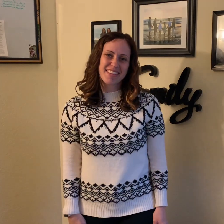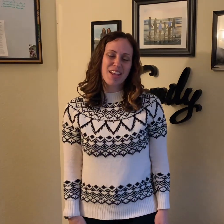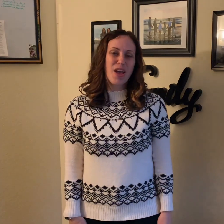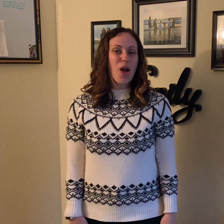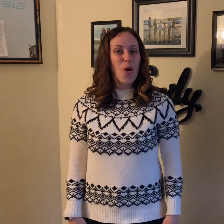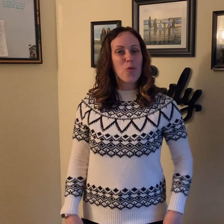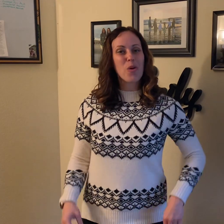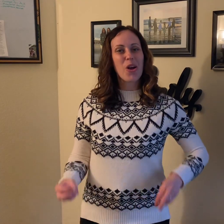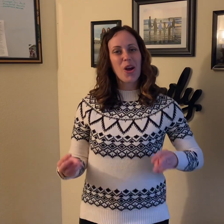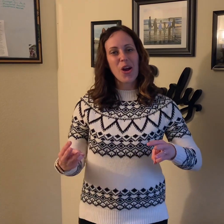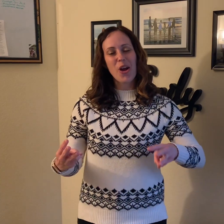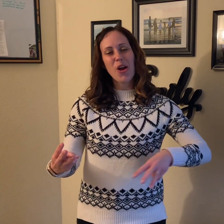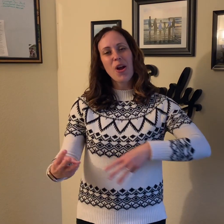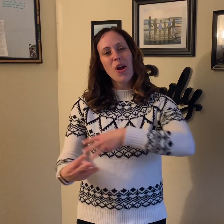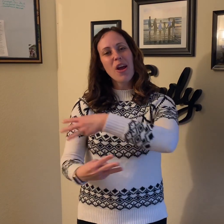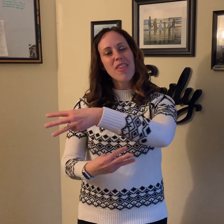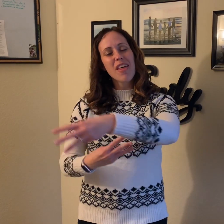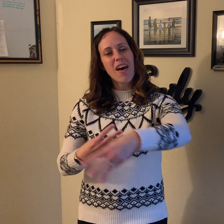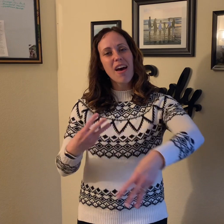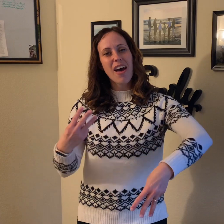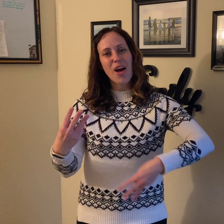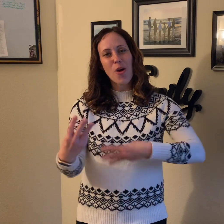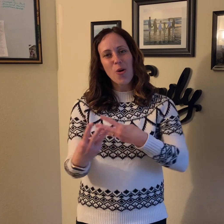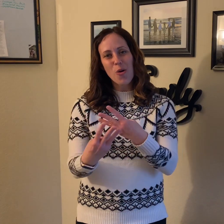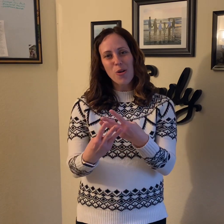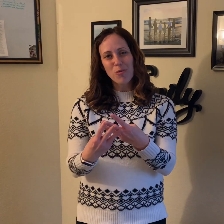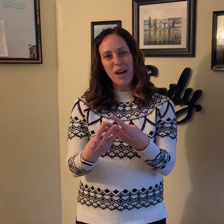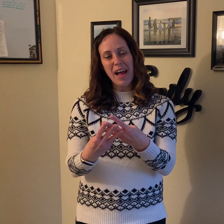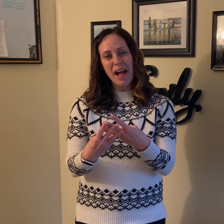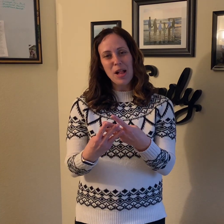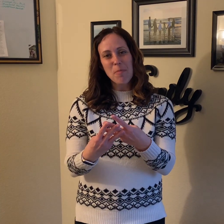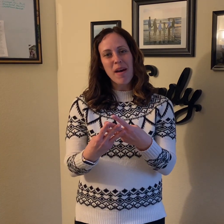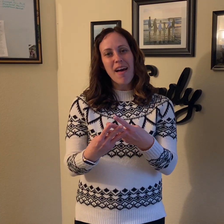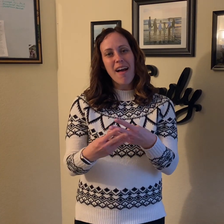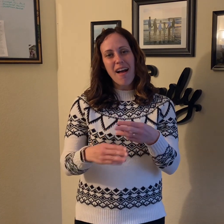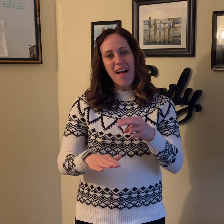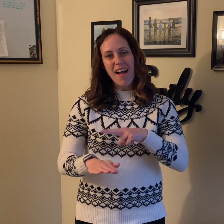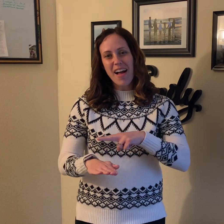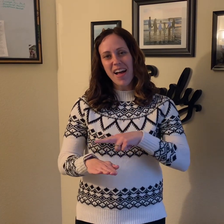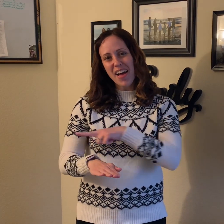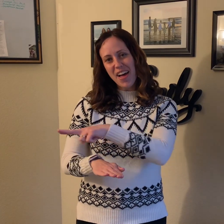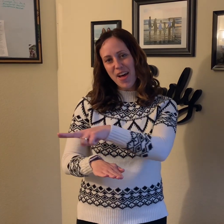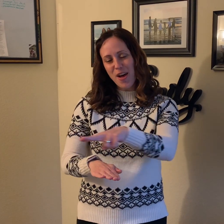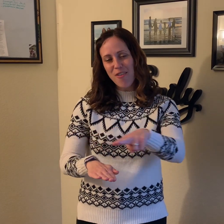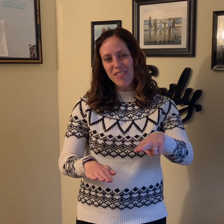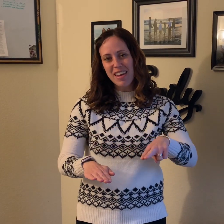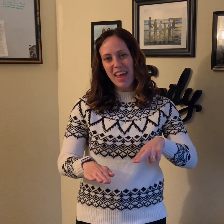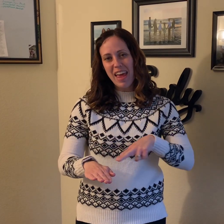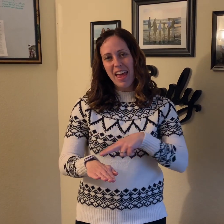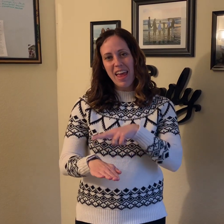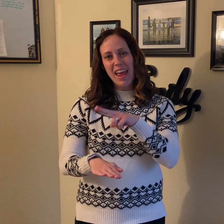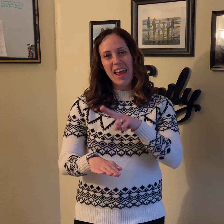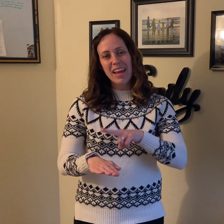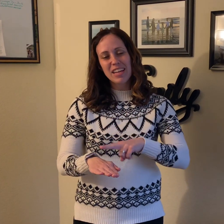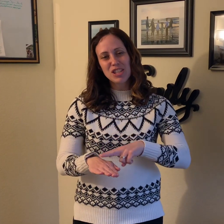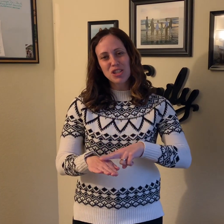When the hope of nature